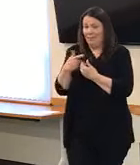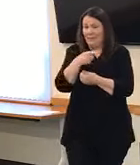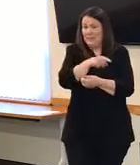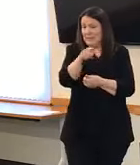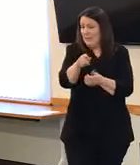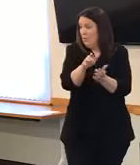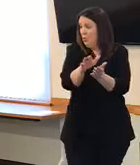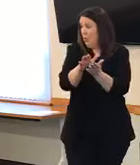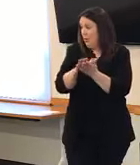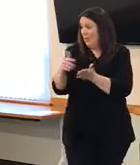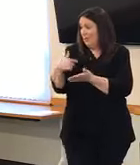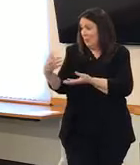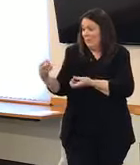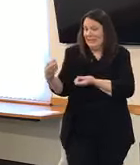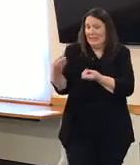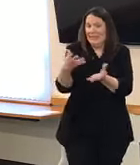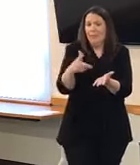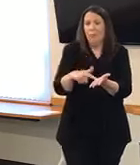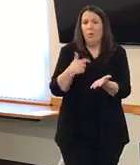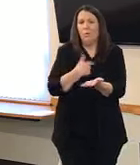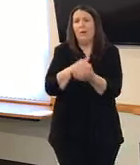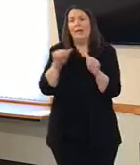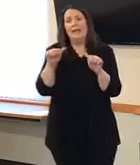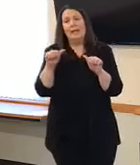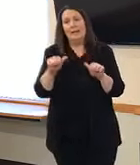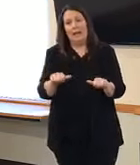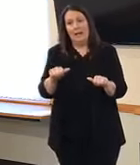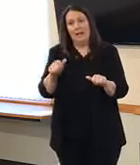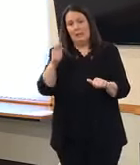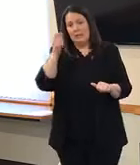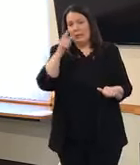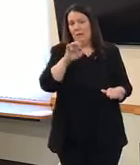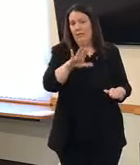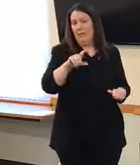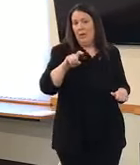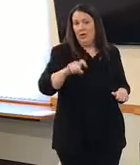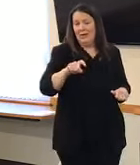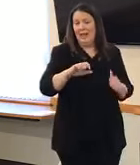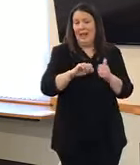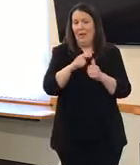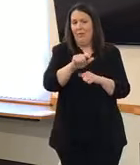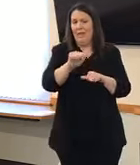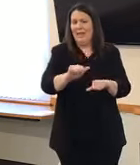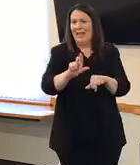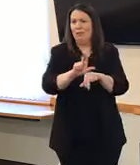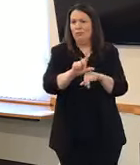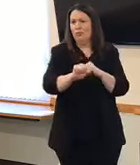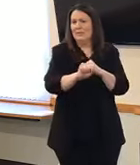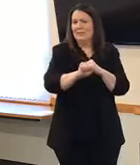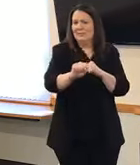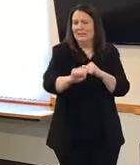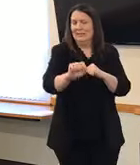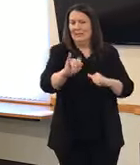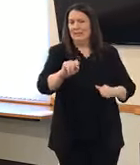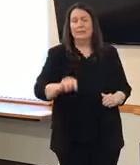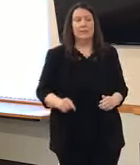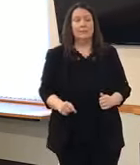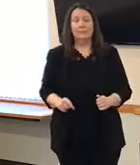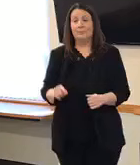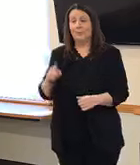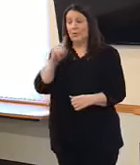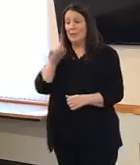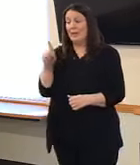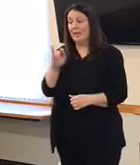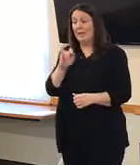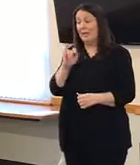requesting material is going to be best suited to understand their needs as well as how they can extend it. And so there's a lot of guidance that came from the Illinois